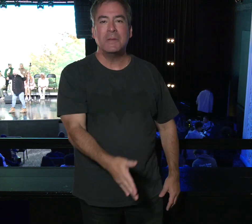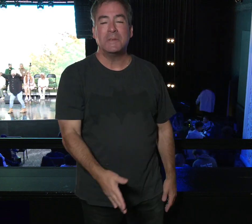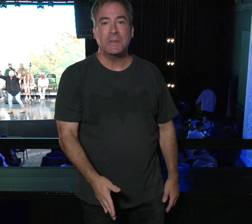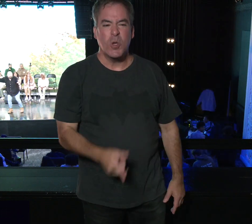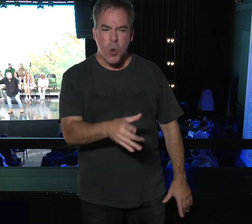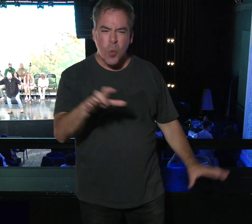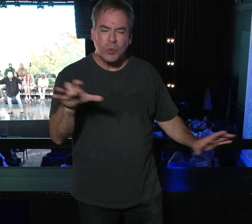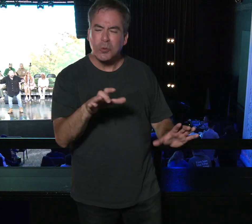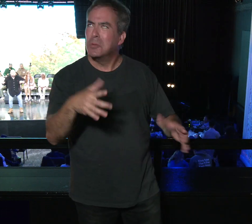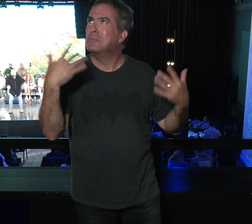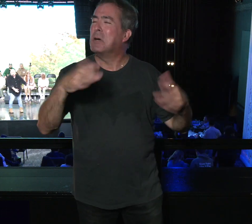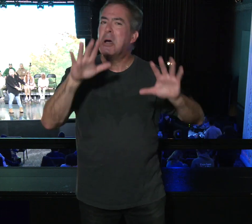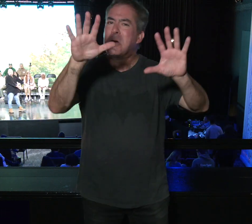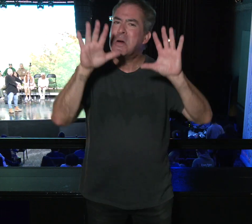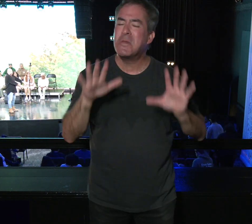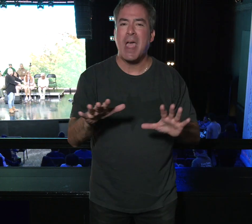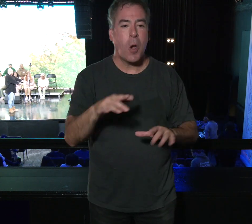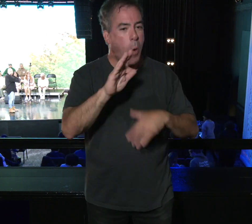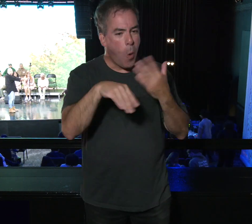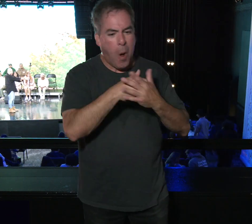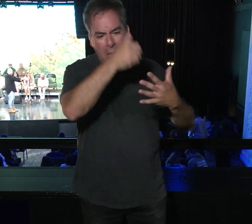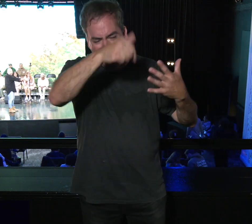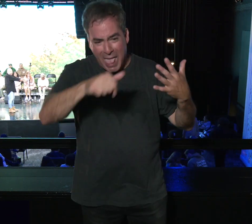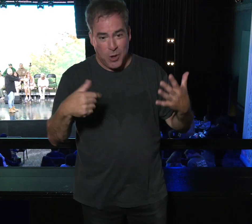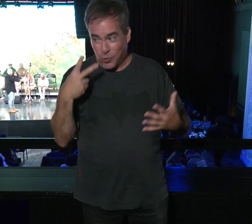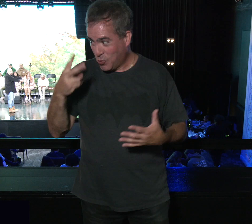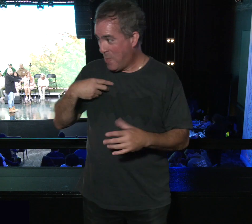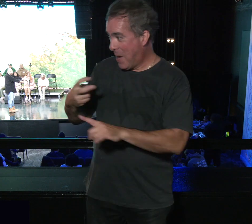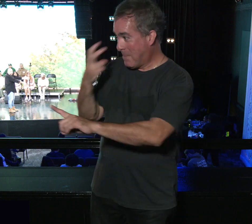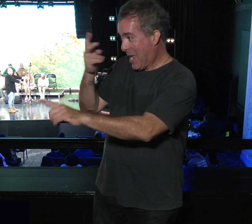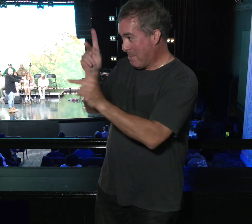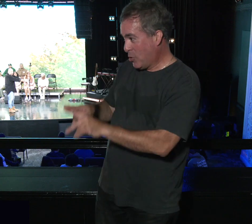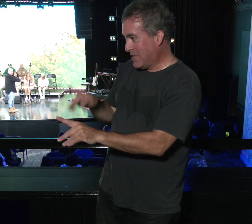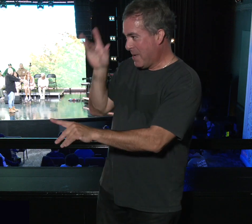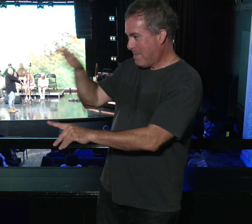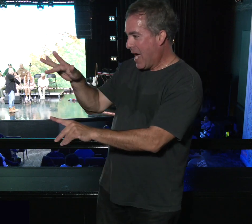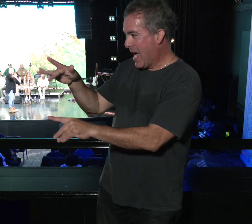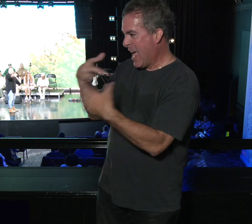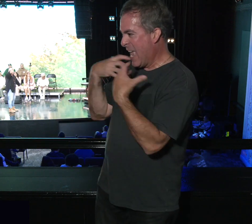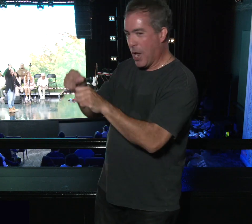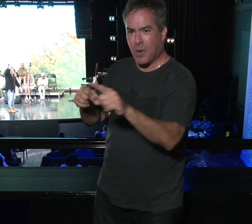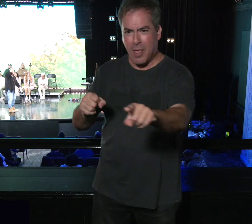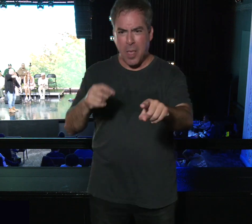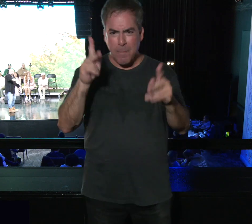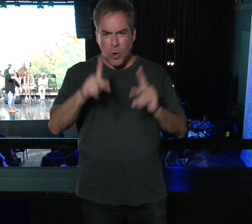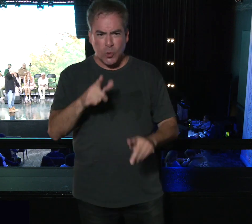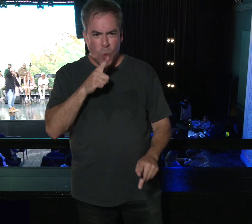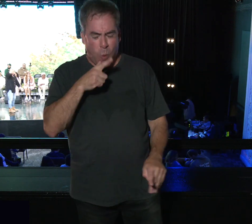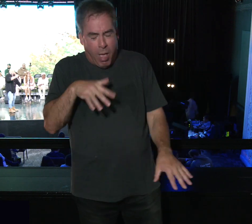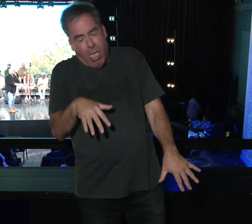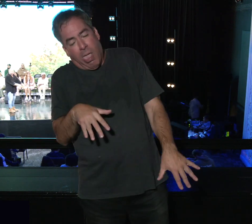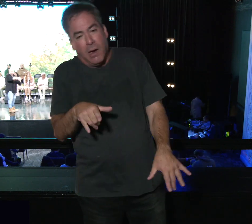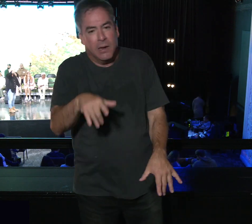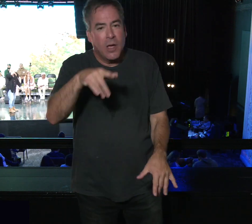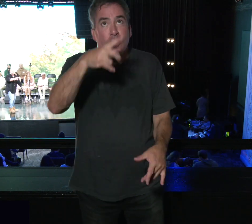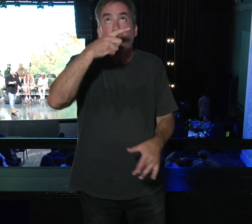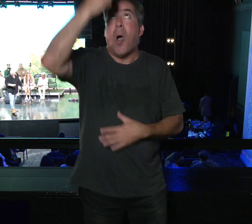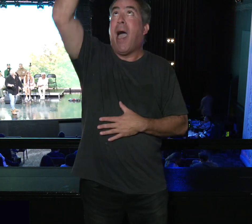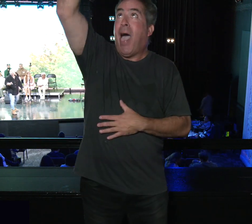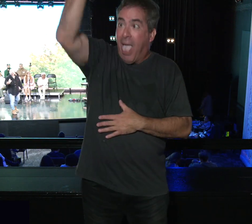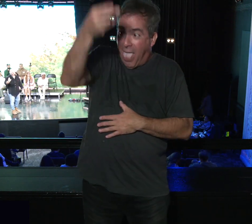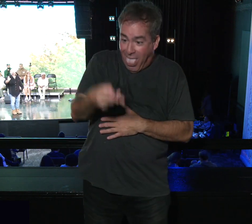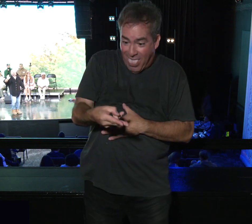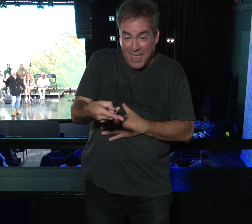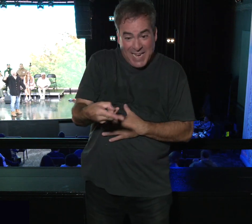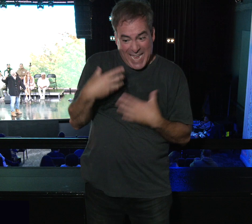You're going to do greater works than all the things that you saw me heal the blind guy. You saw me heal the lame guy and the guy that went through the roof. Like you saw me do all